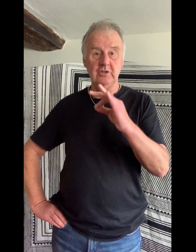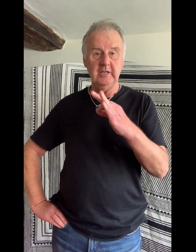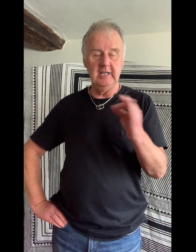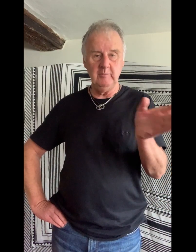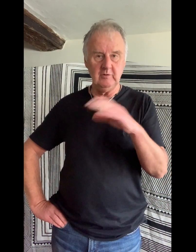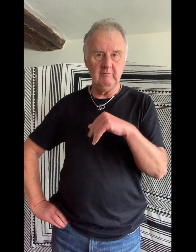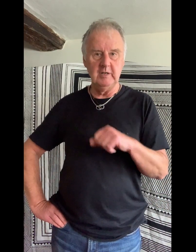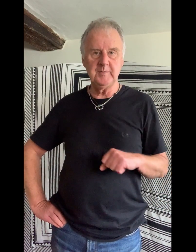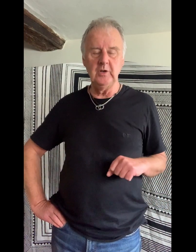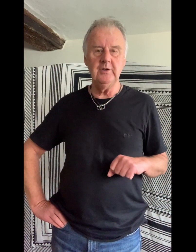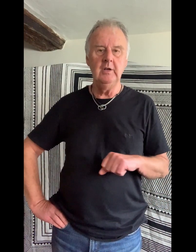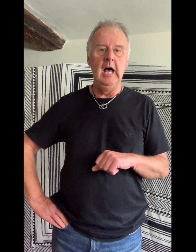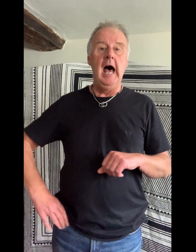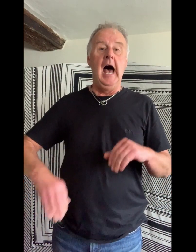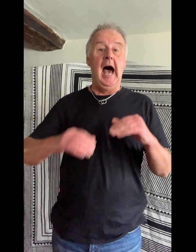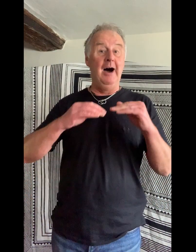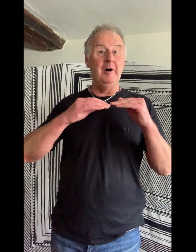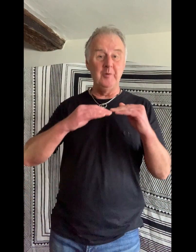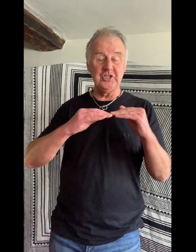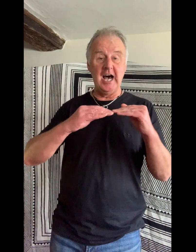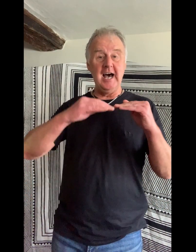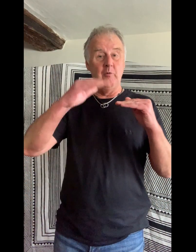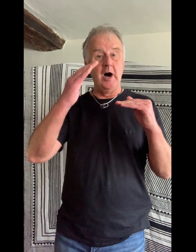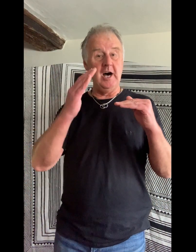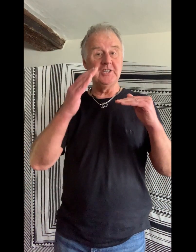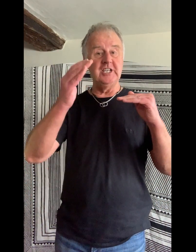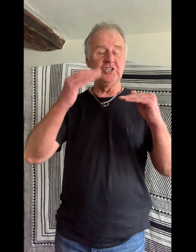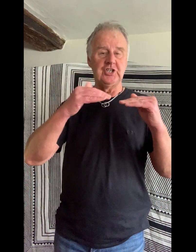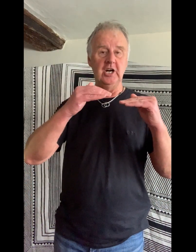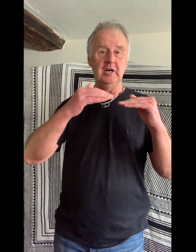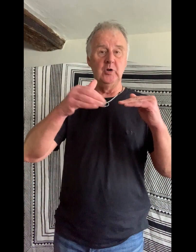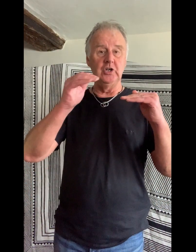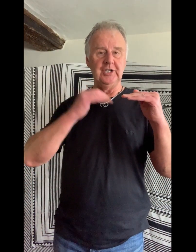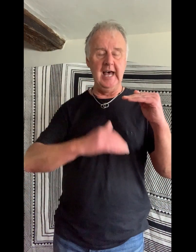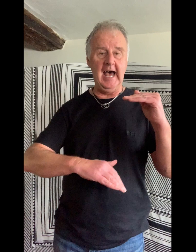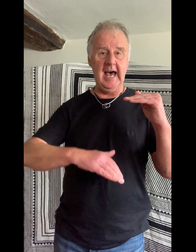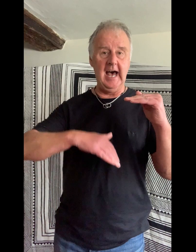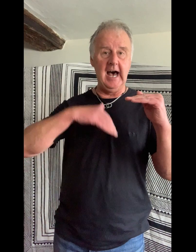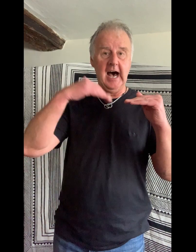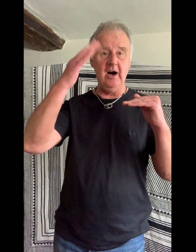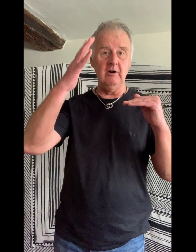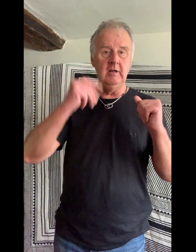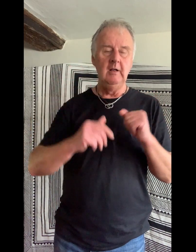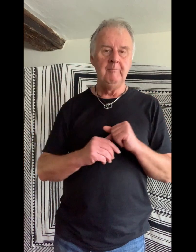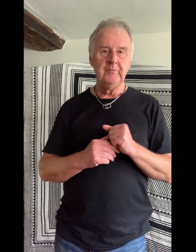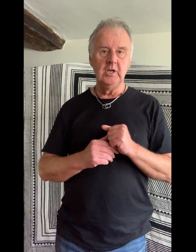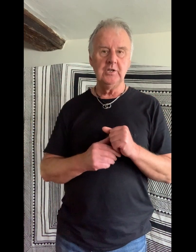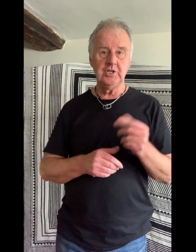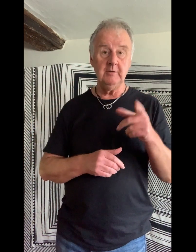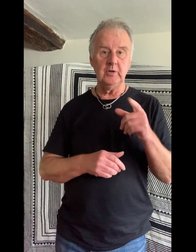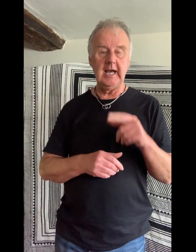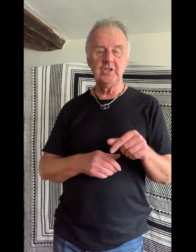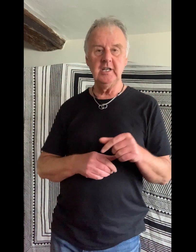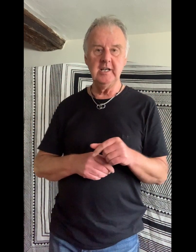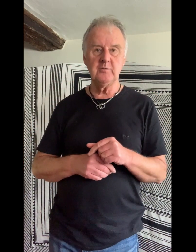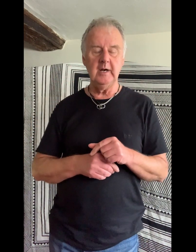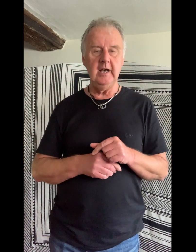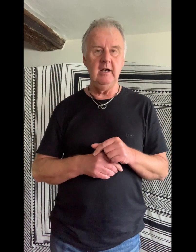join in, all respond. How I wish I was in Sherbrooke now. Sherbrooke actually is where